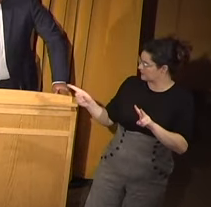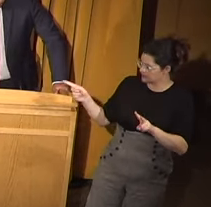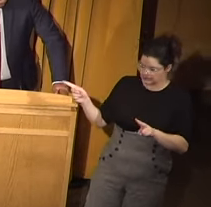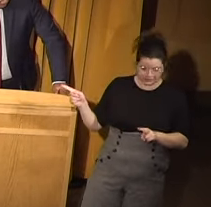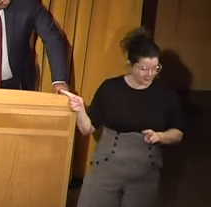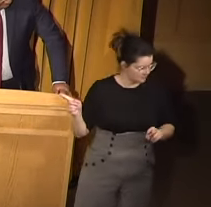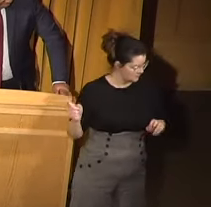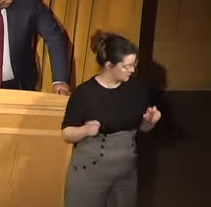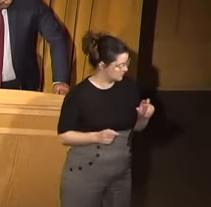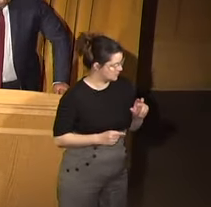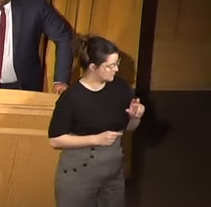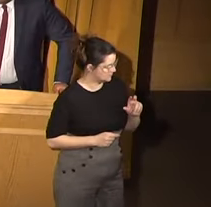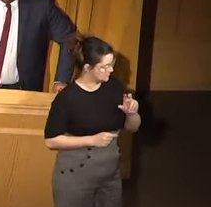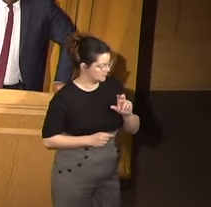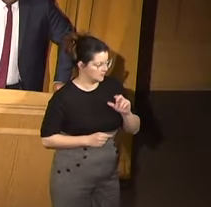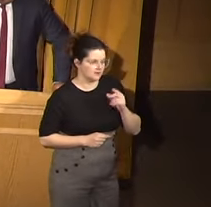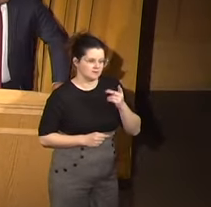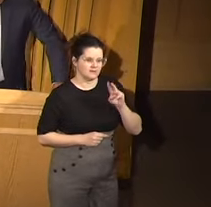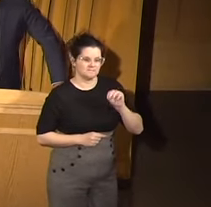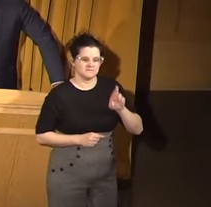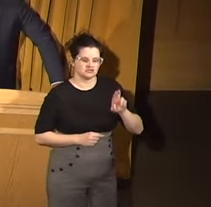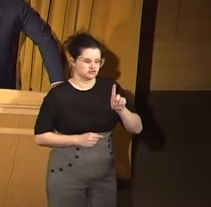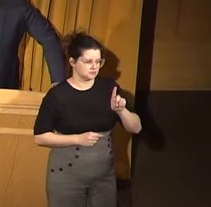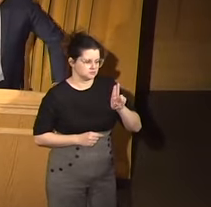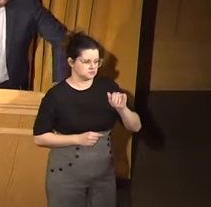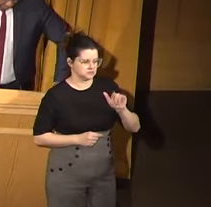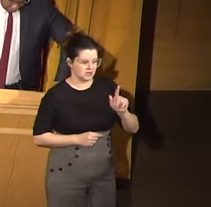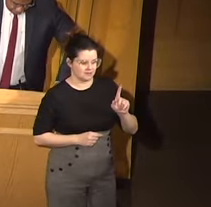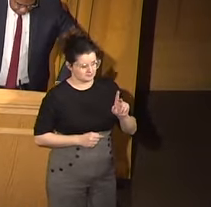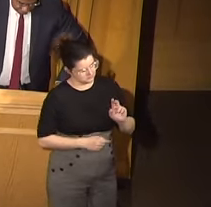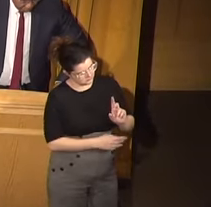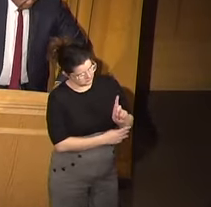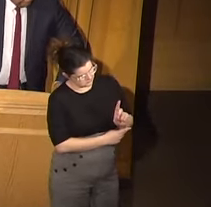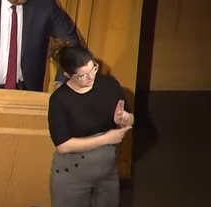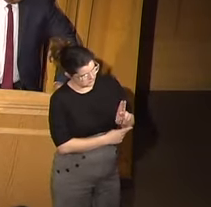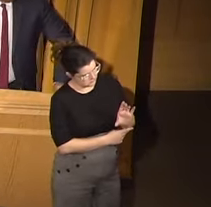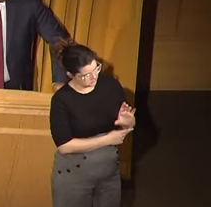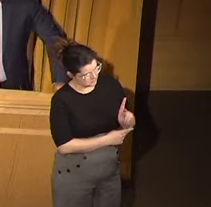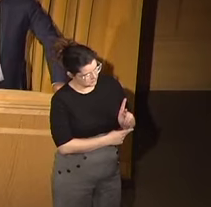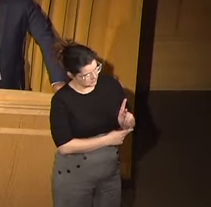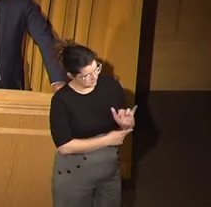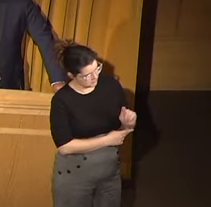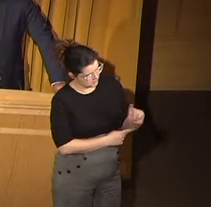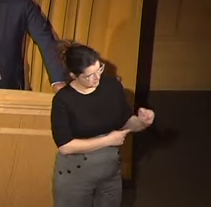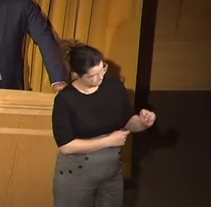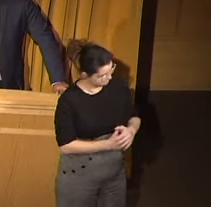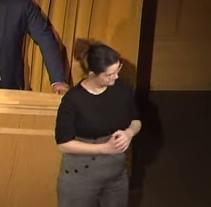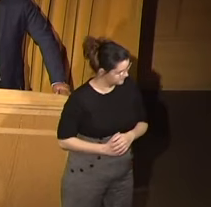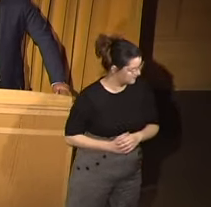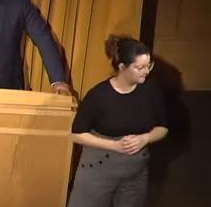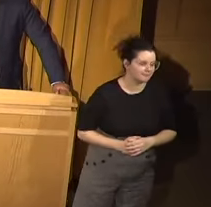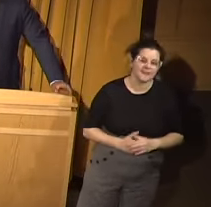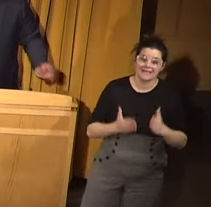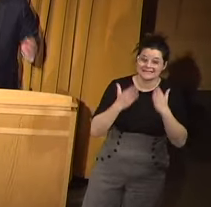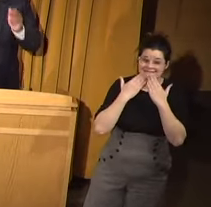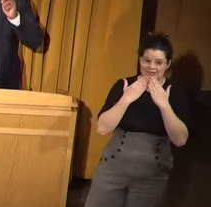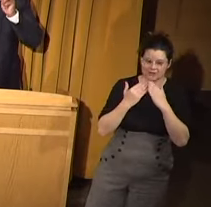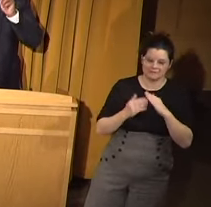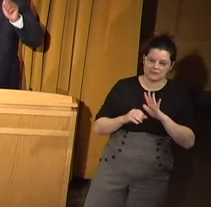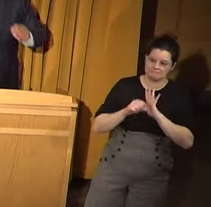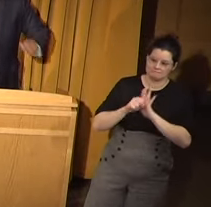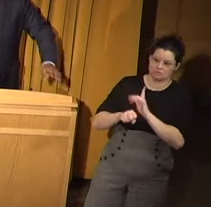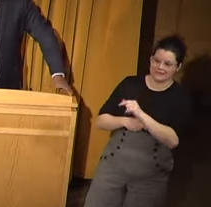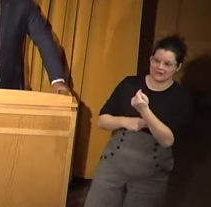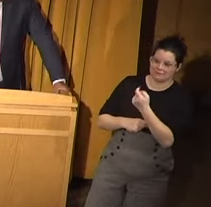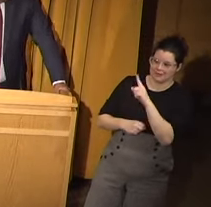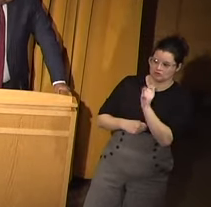you. And I'm going to push back a little bit on